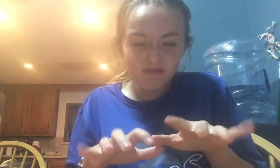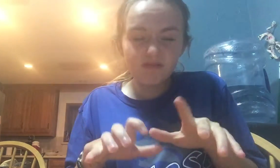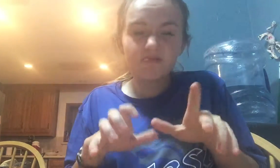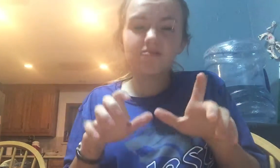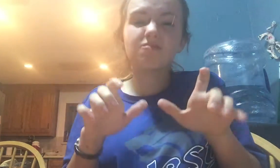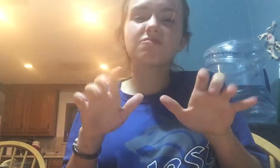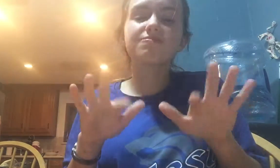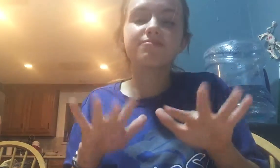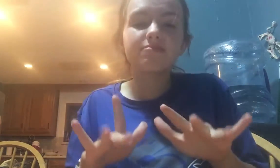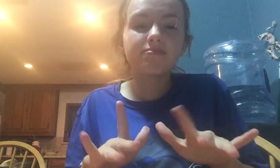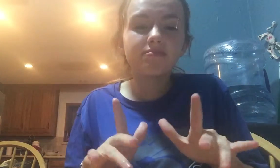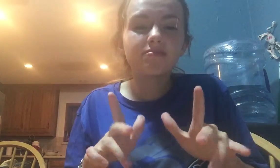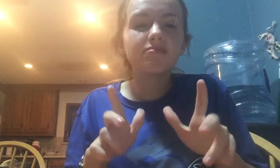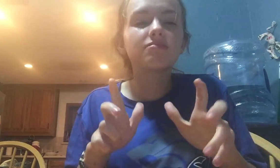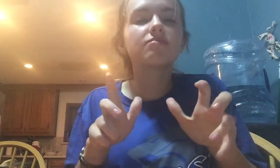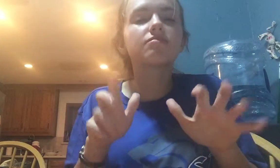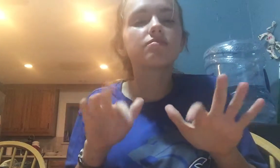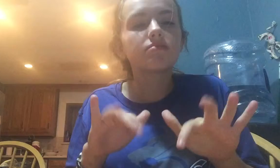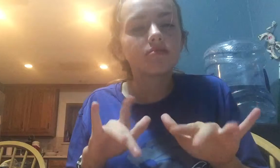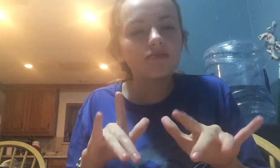the desk, and so on and so on.